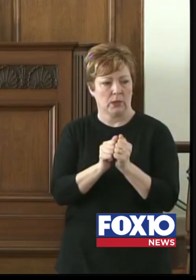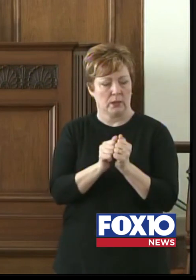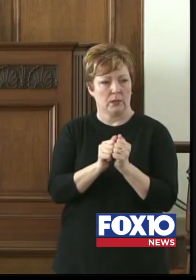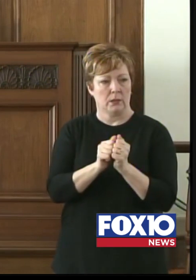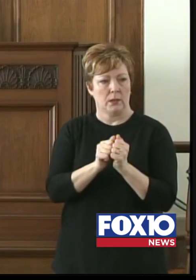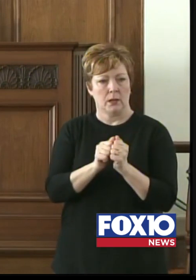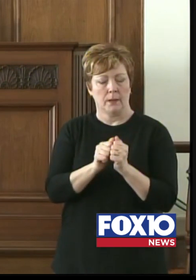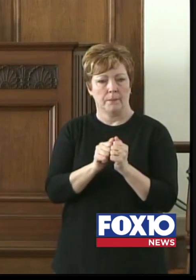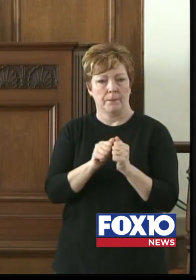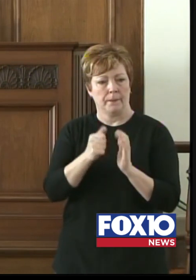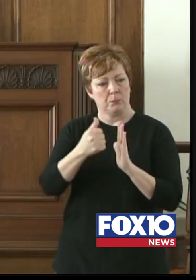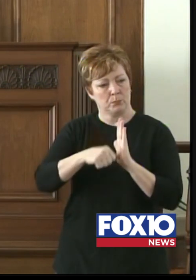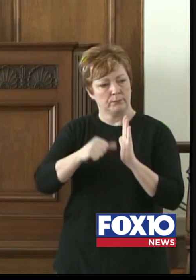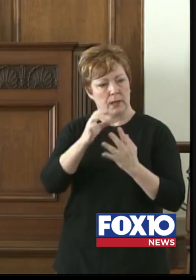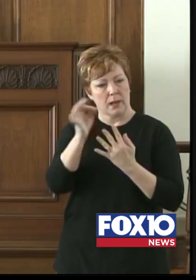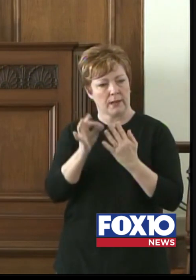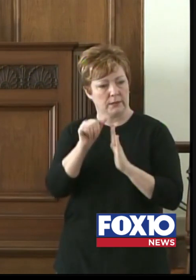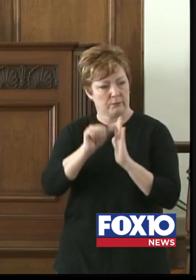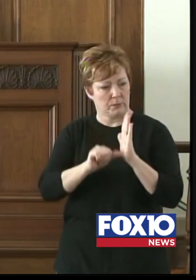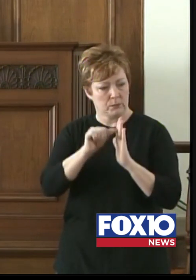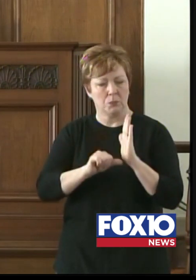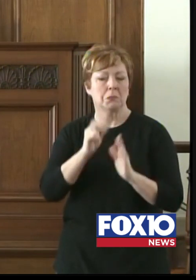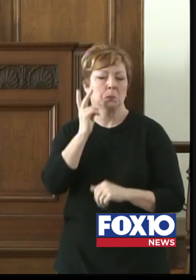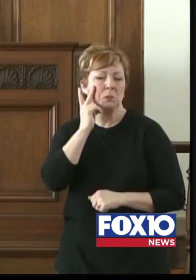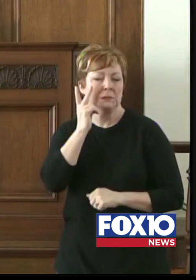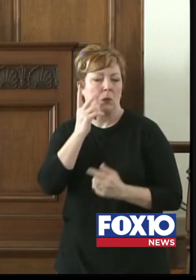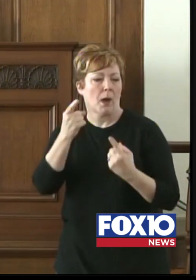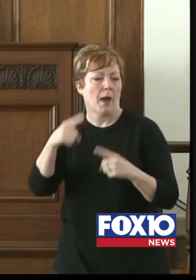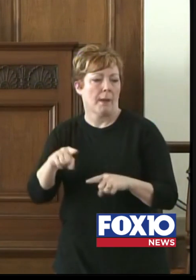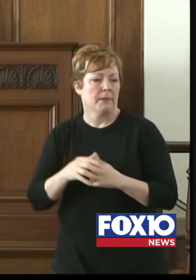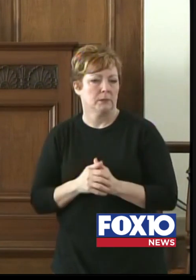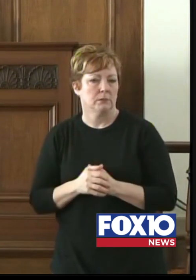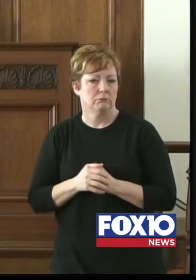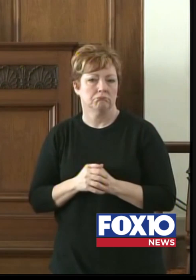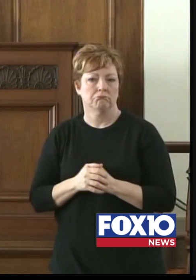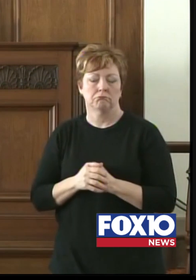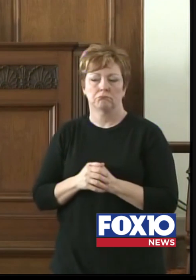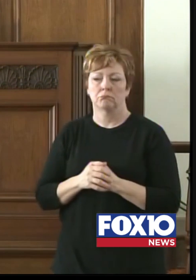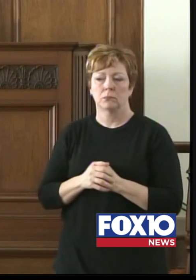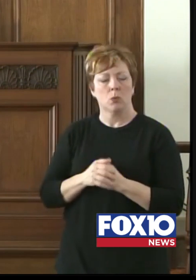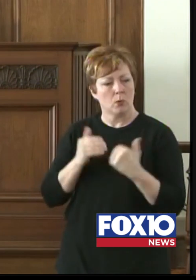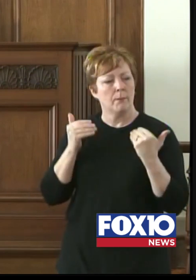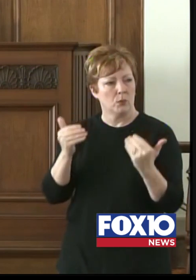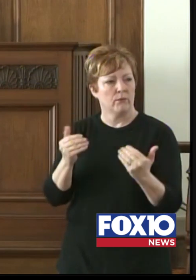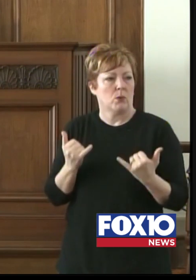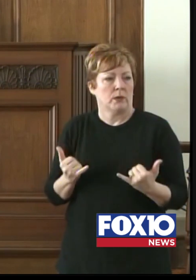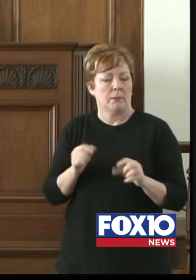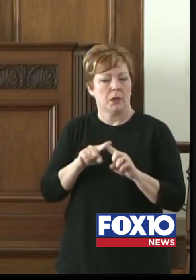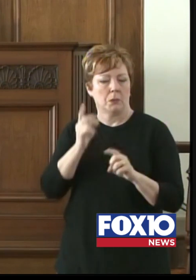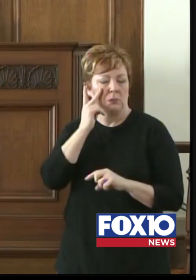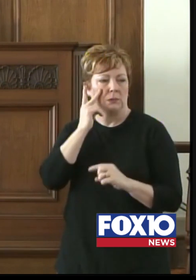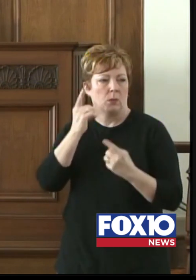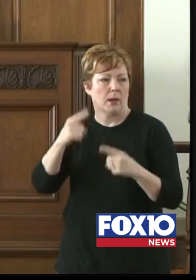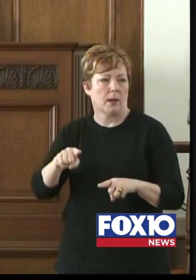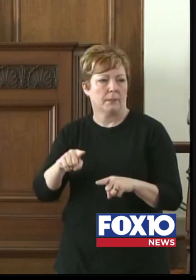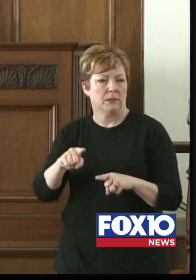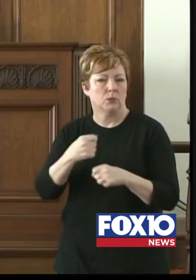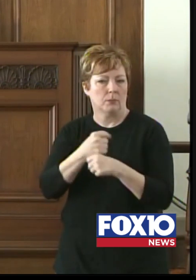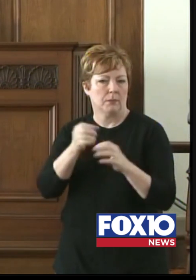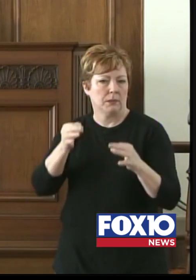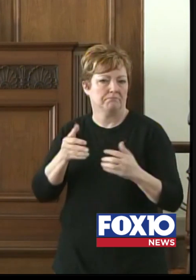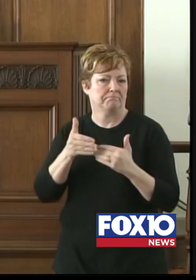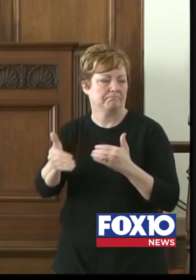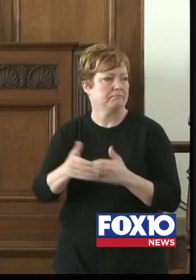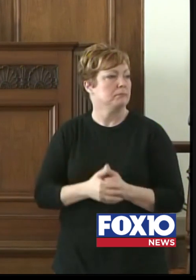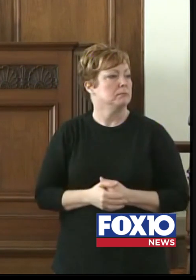medical procedures. We'll see how this trend lasts, but we're moving forward. Let's see a gentleman